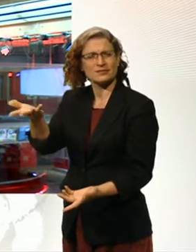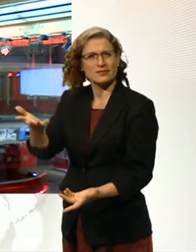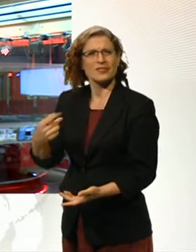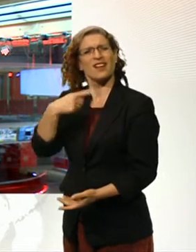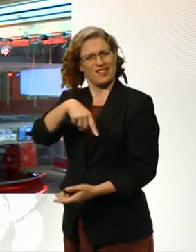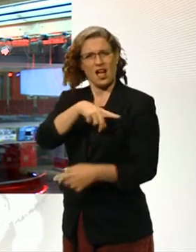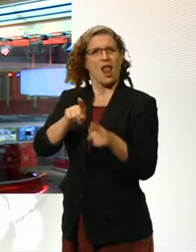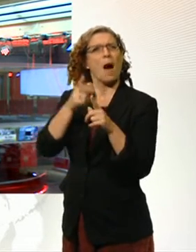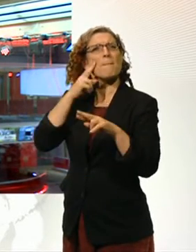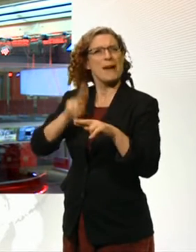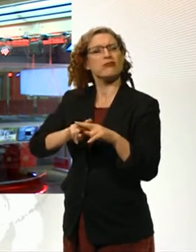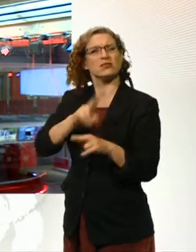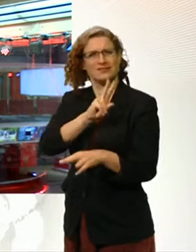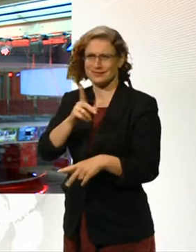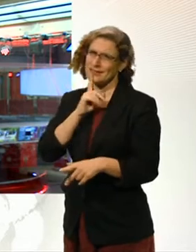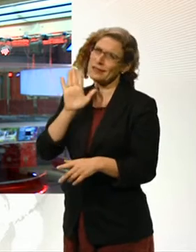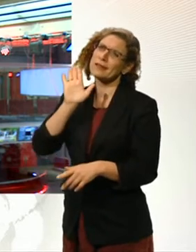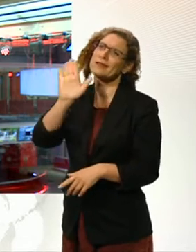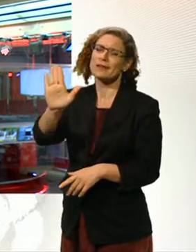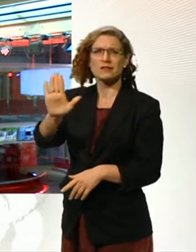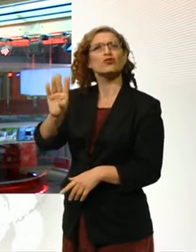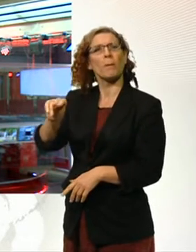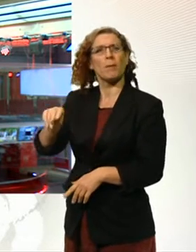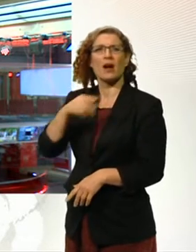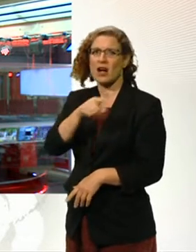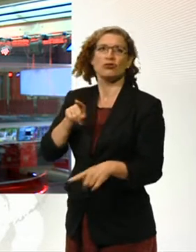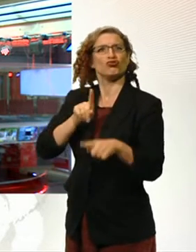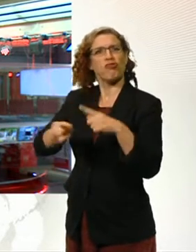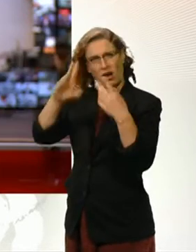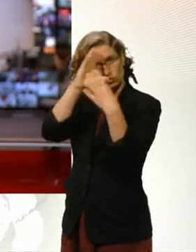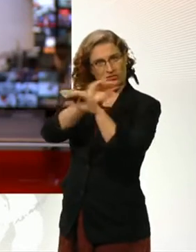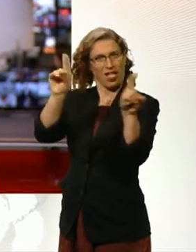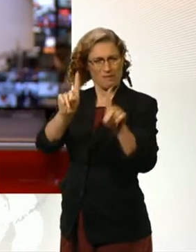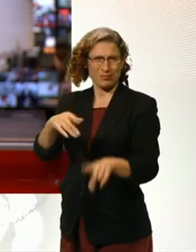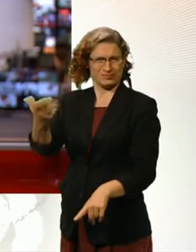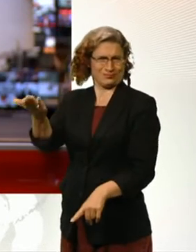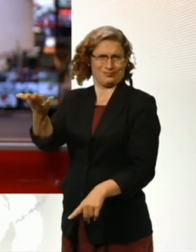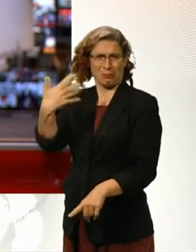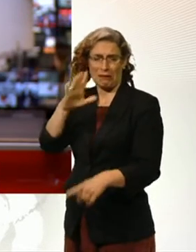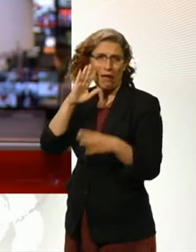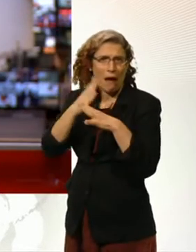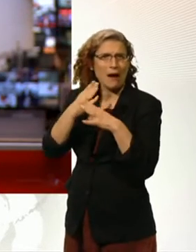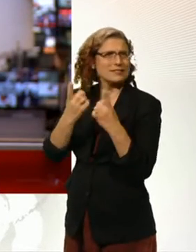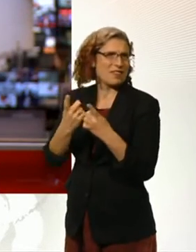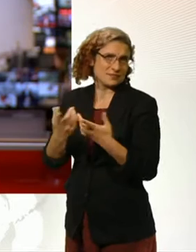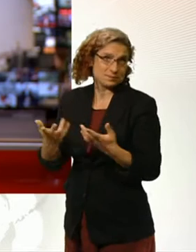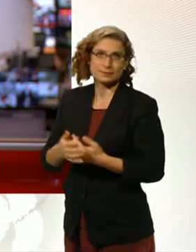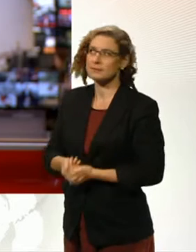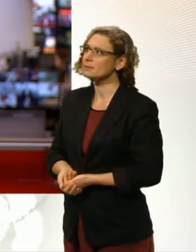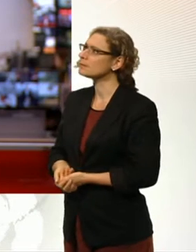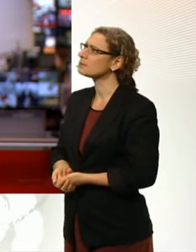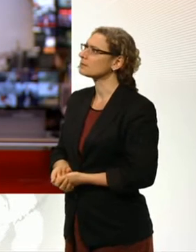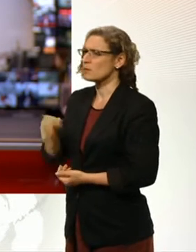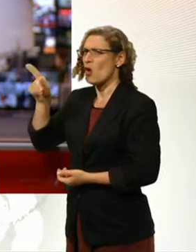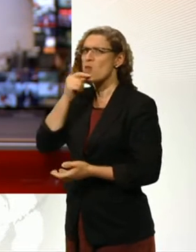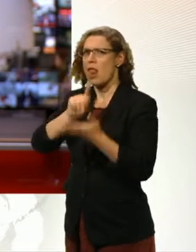they're saying this must stop and one of the ways they're trying to get it to stop is to bring it to the public attention. We'll be getting the latest from our Royal Correspondent Nicholas Whitchell.